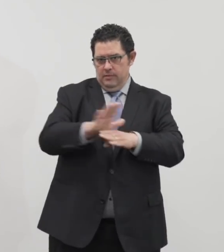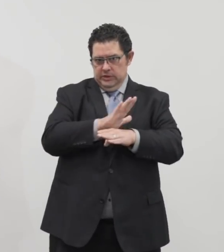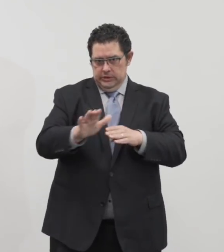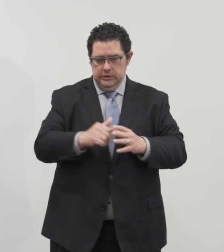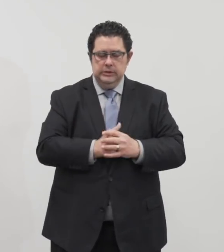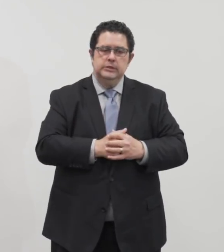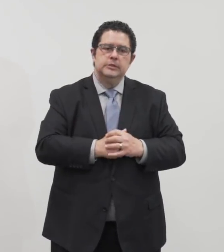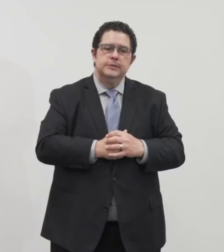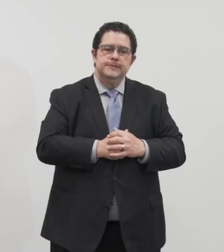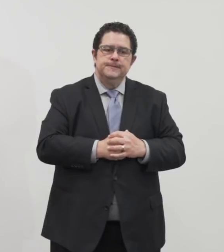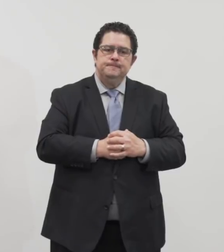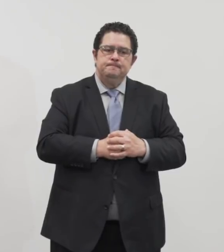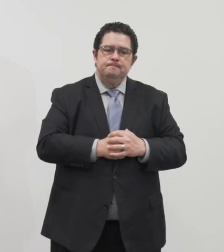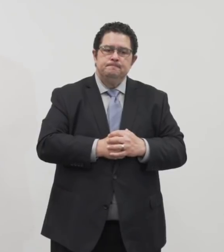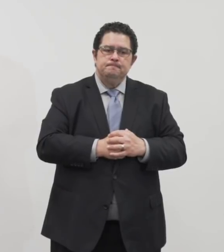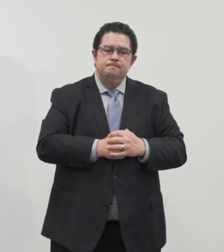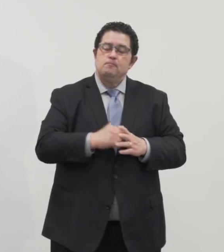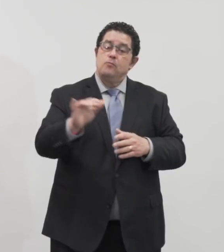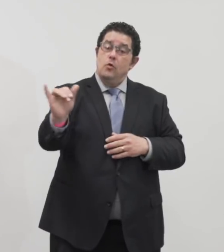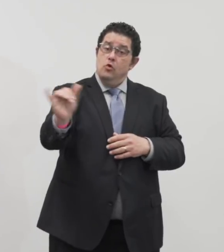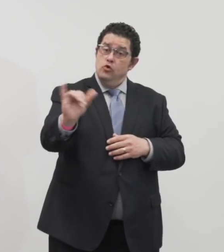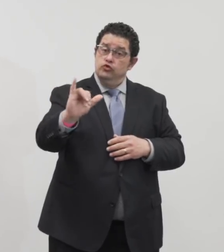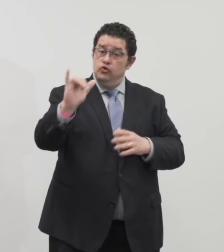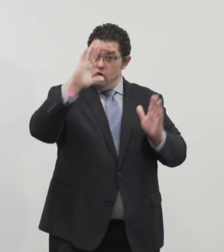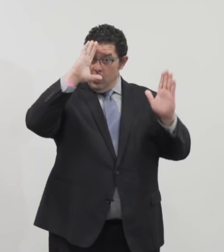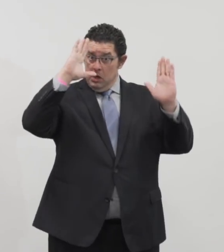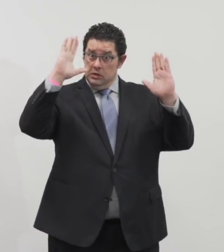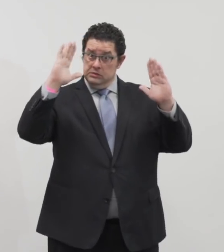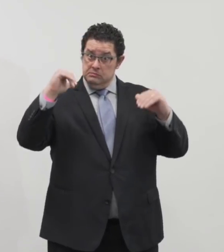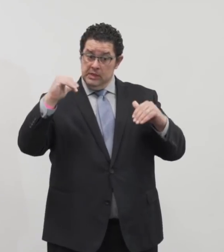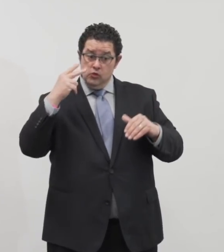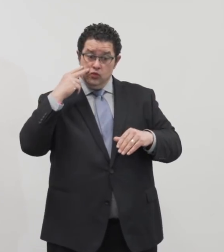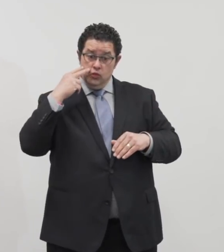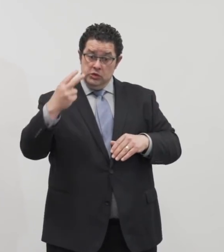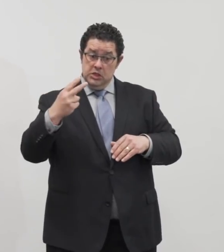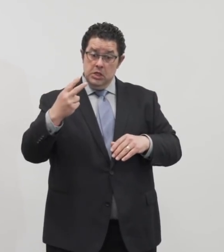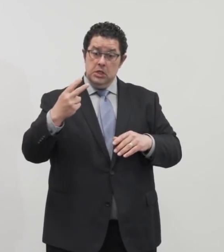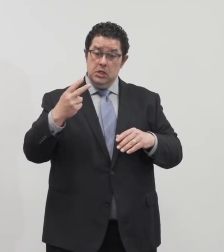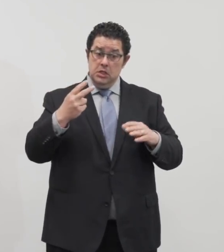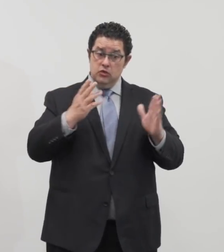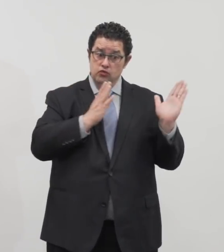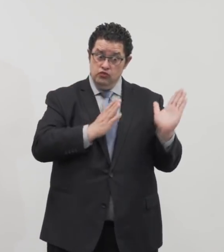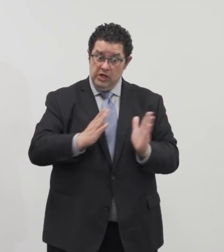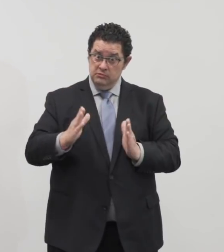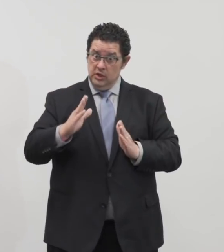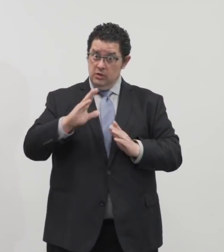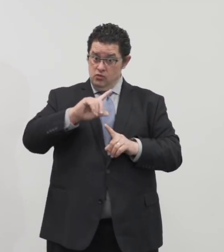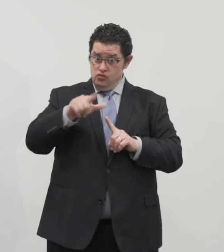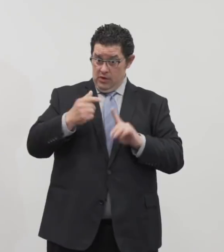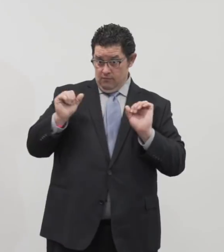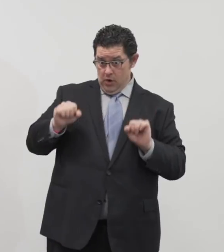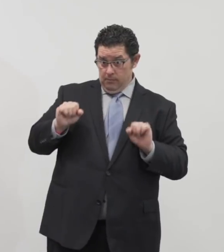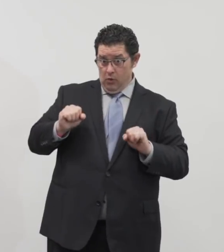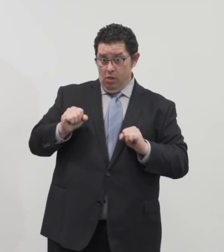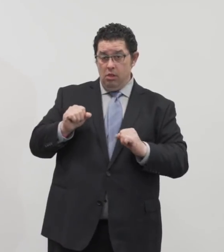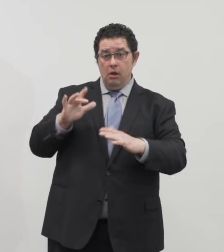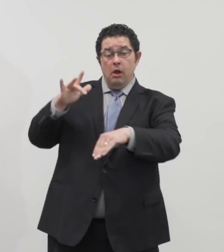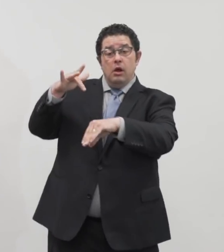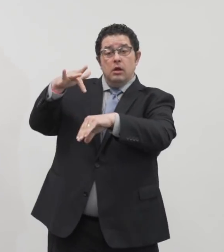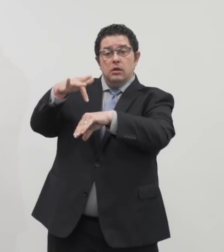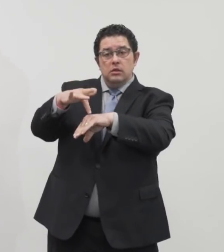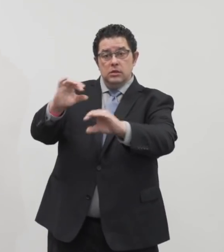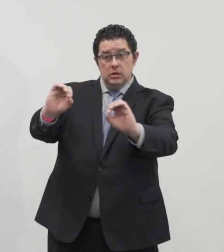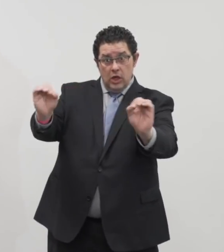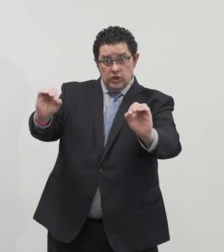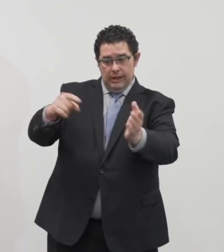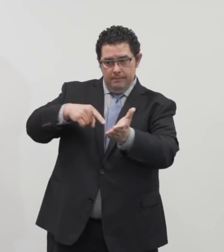We would also expect to see arrangements for whenever possible for touchless payment. For